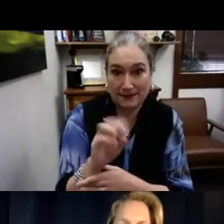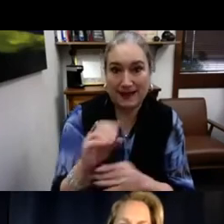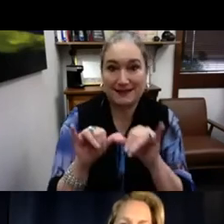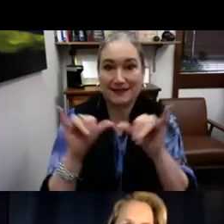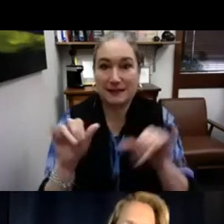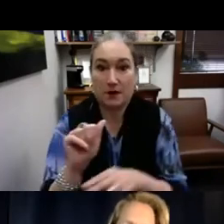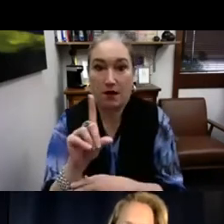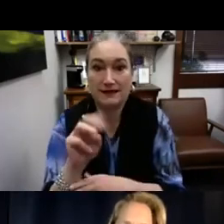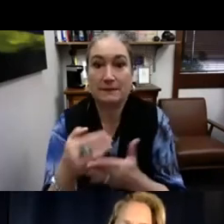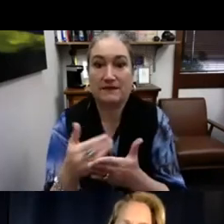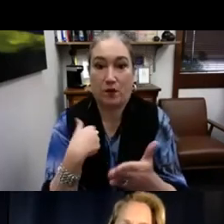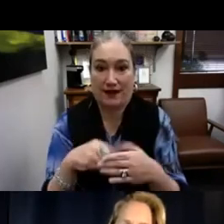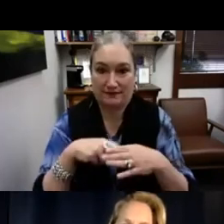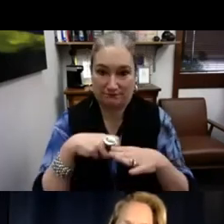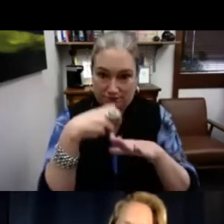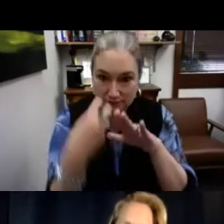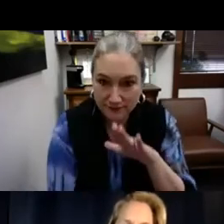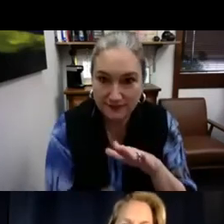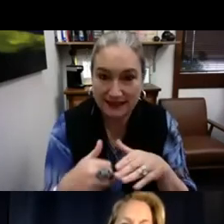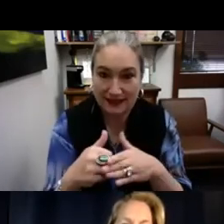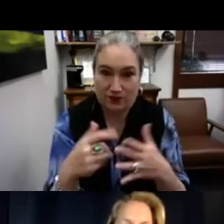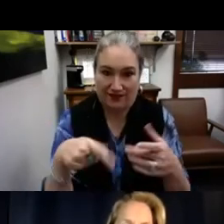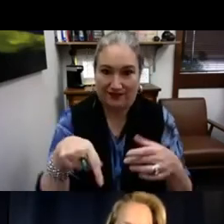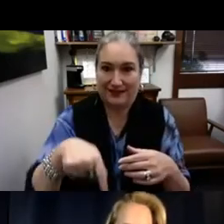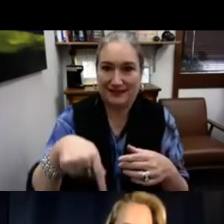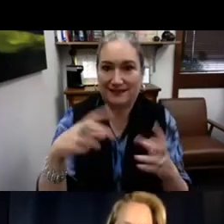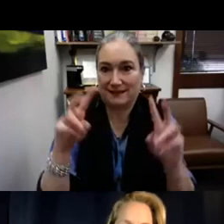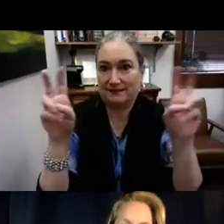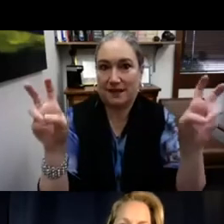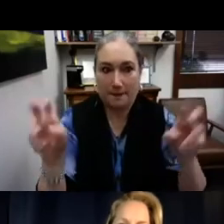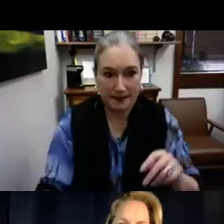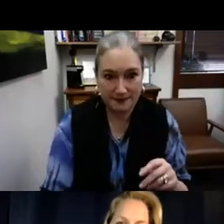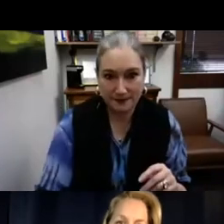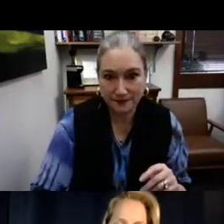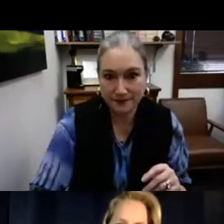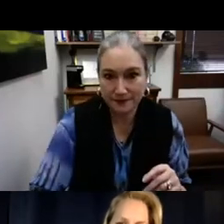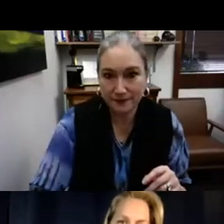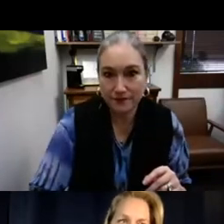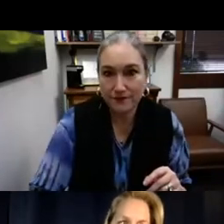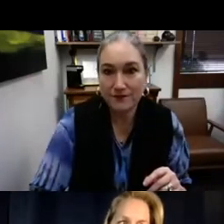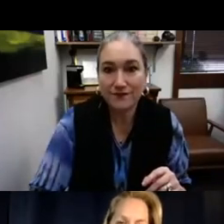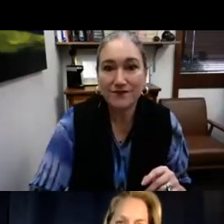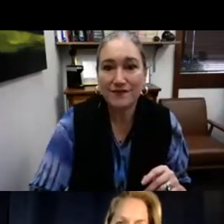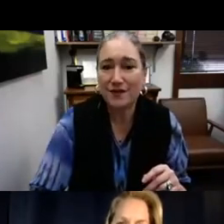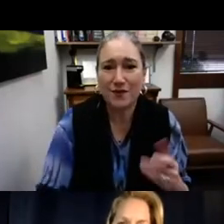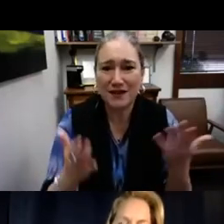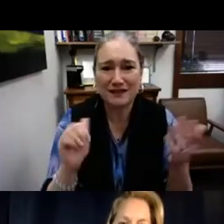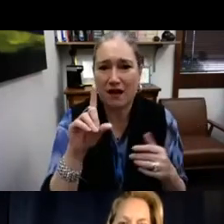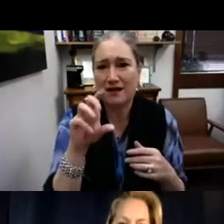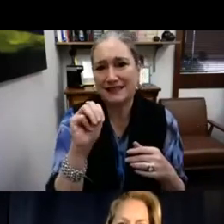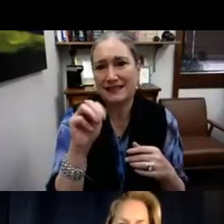So two things that are important to talk about is audism and systematic audism. So this is important vocabulary before we dive in.